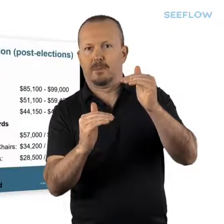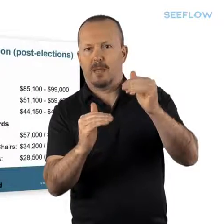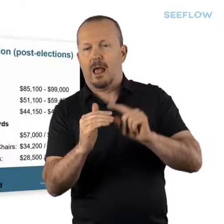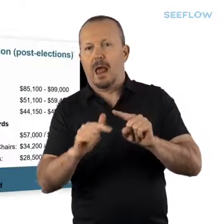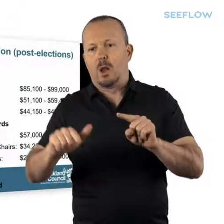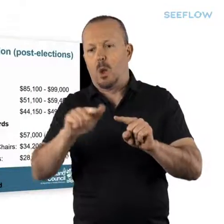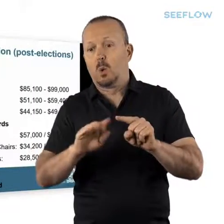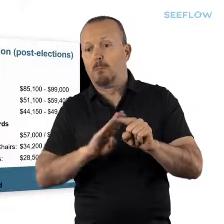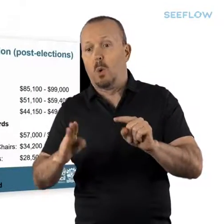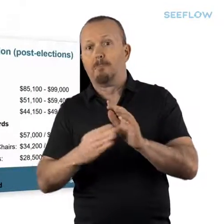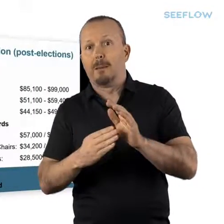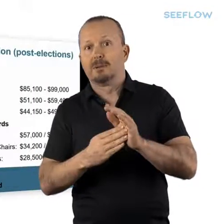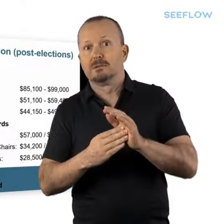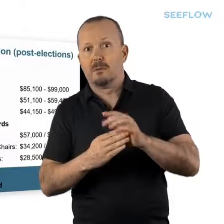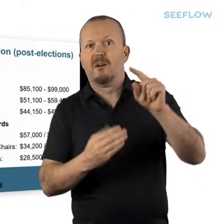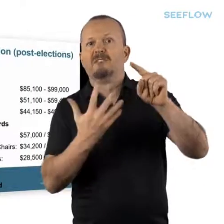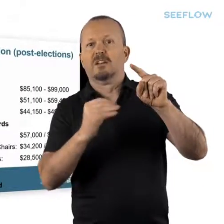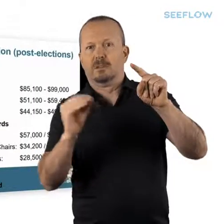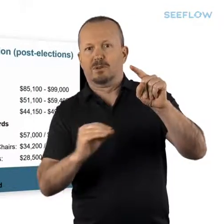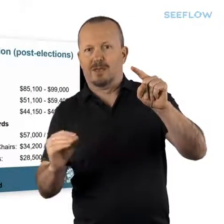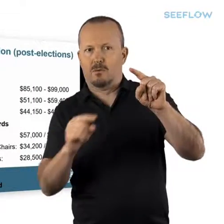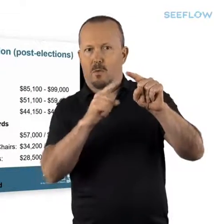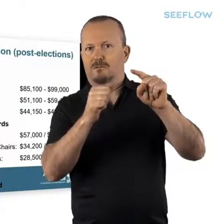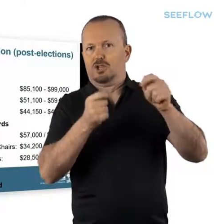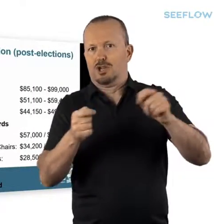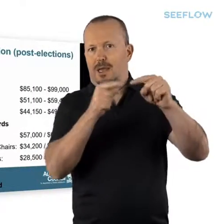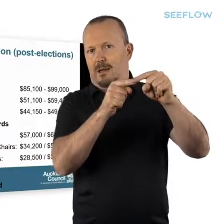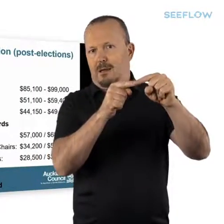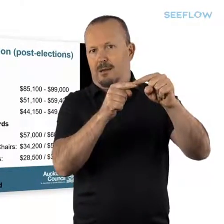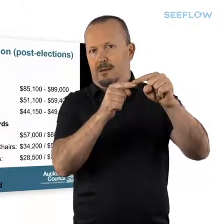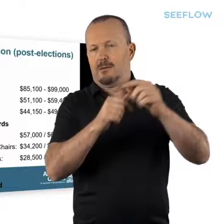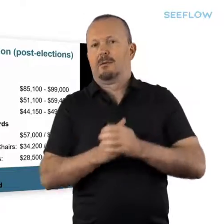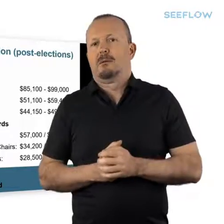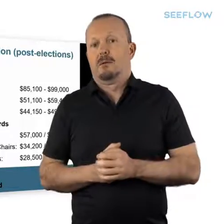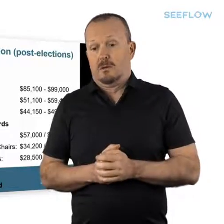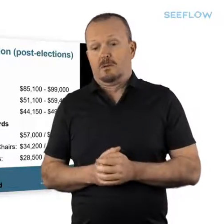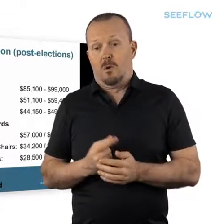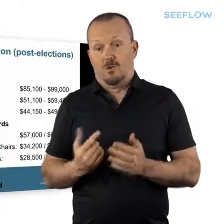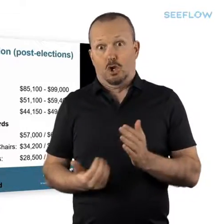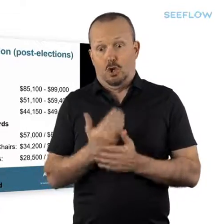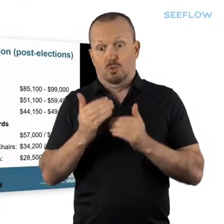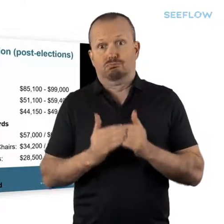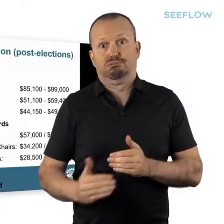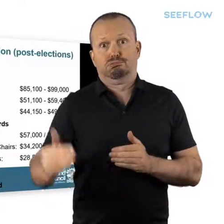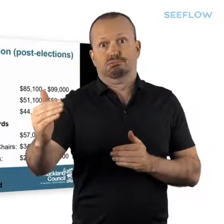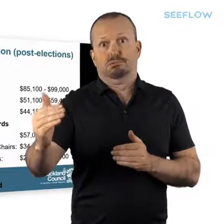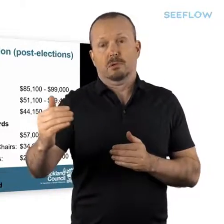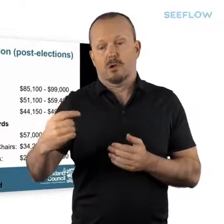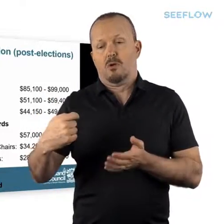boards receive 50% of the chair's remuneration. So for the new term,